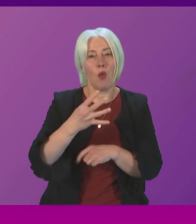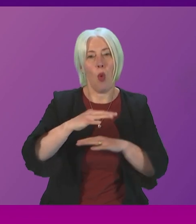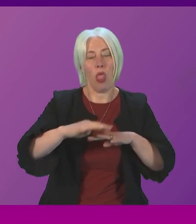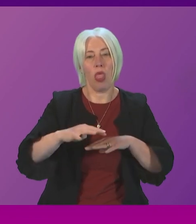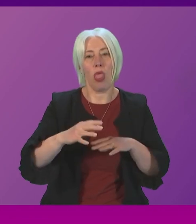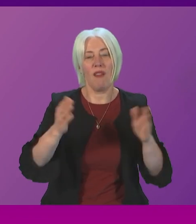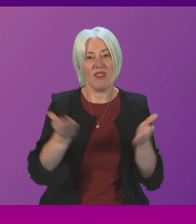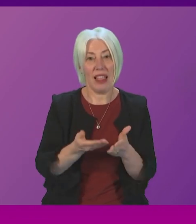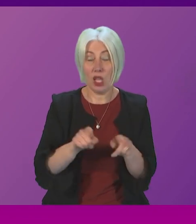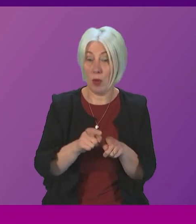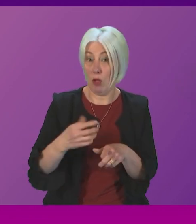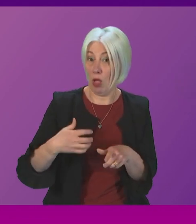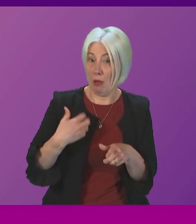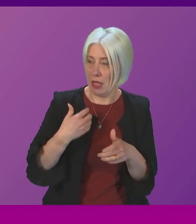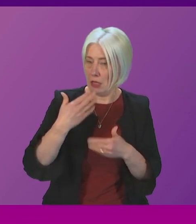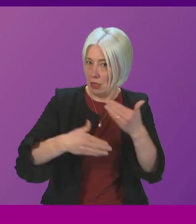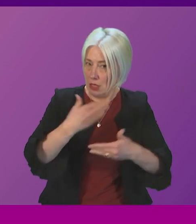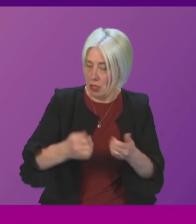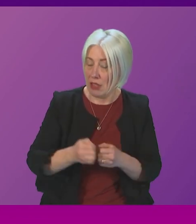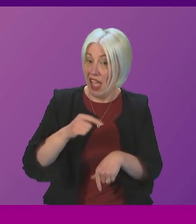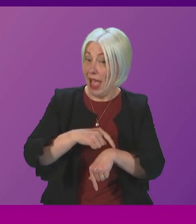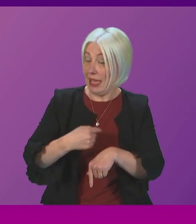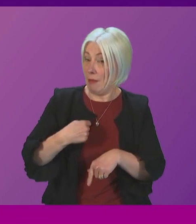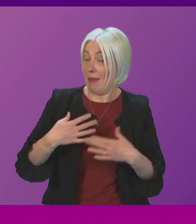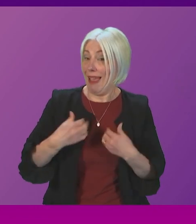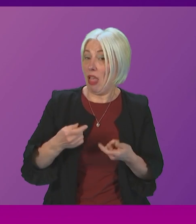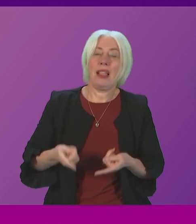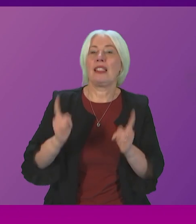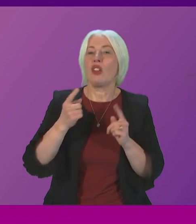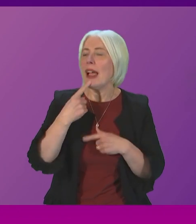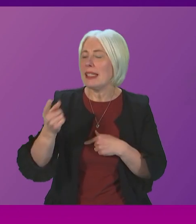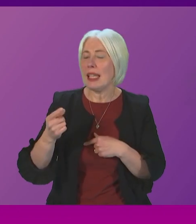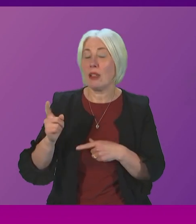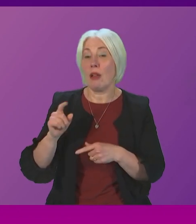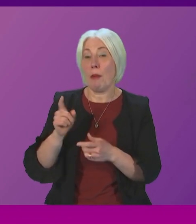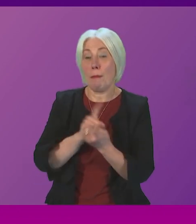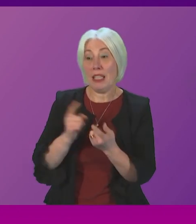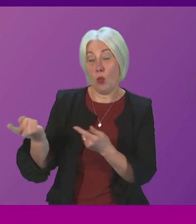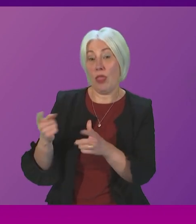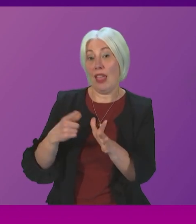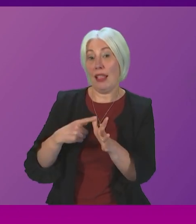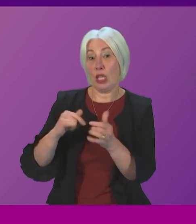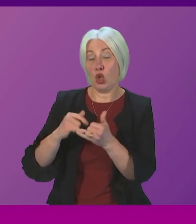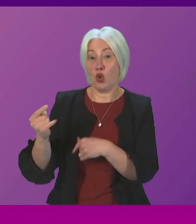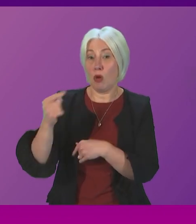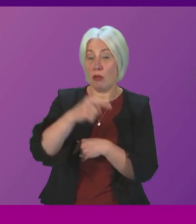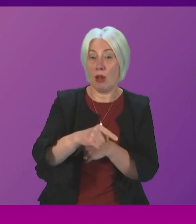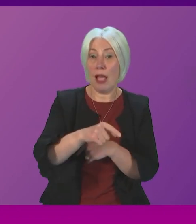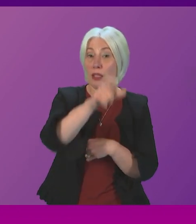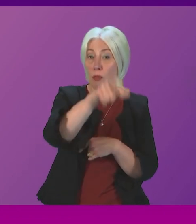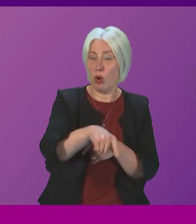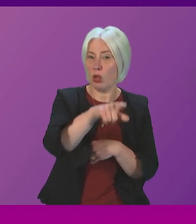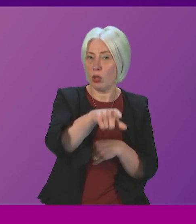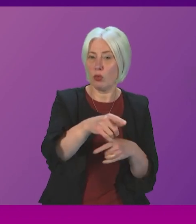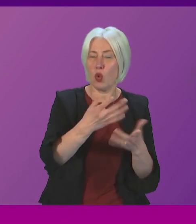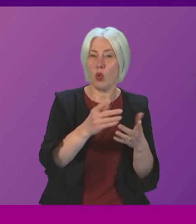relation to Forth Valley I did offer at the time when I was Health Secretary a meeting between Alexander Stewart and indeed the individual Christine McLaughlin